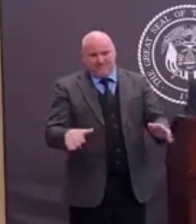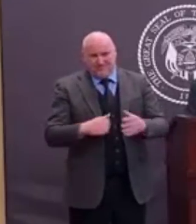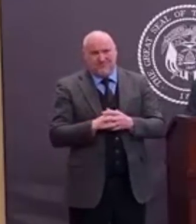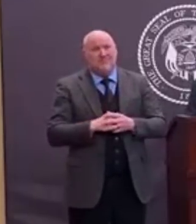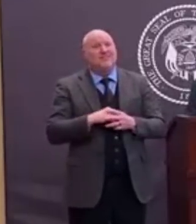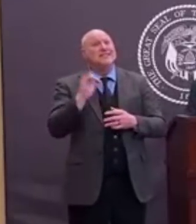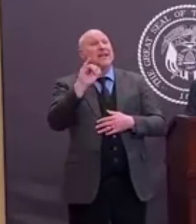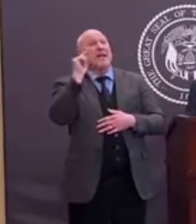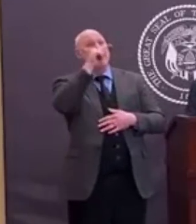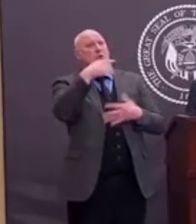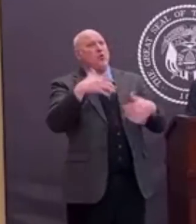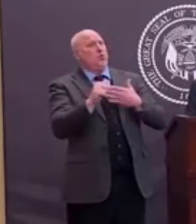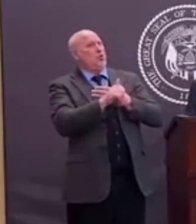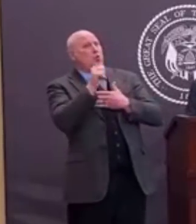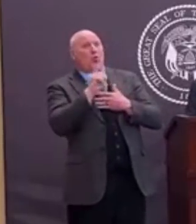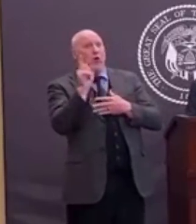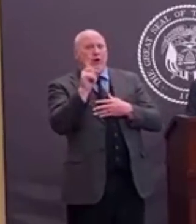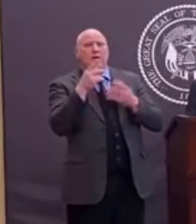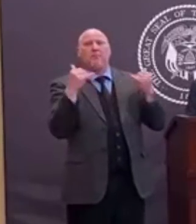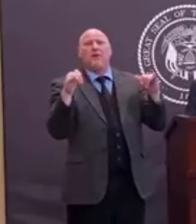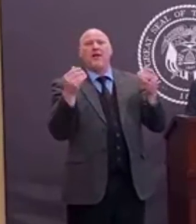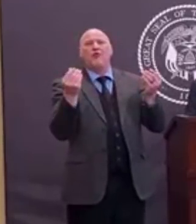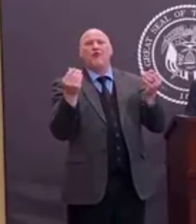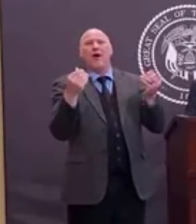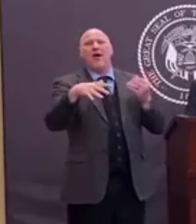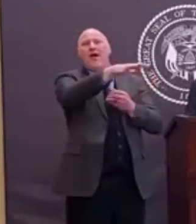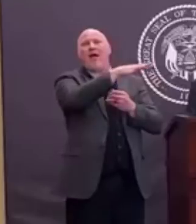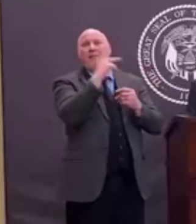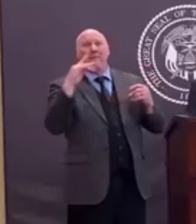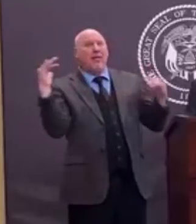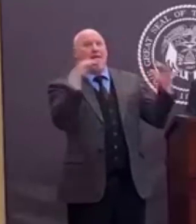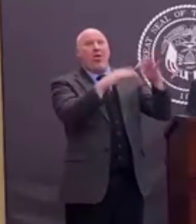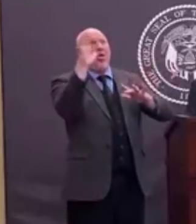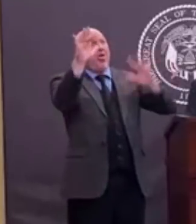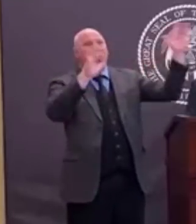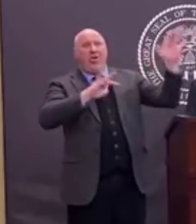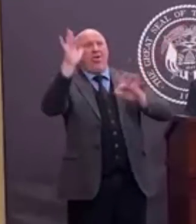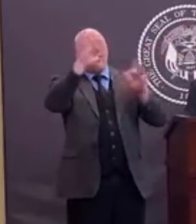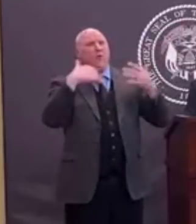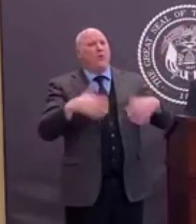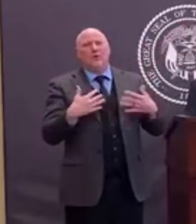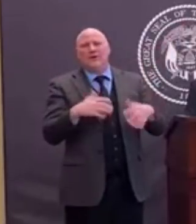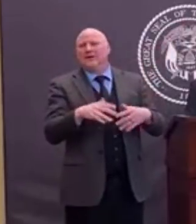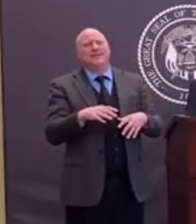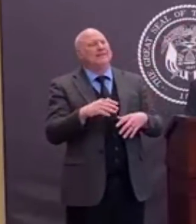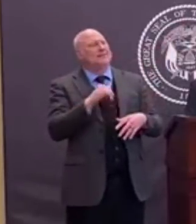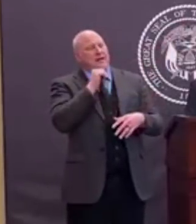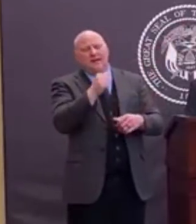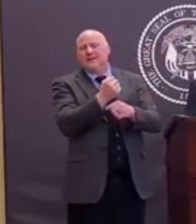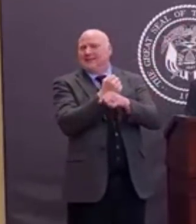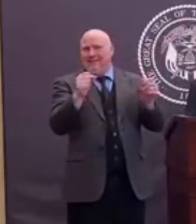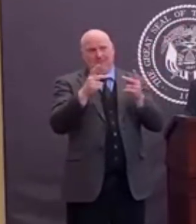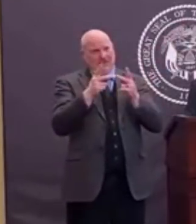enhanced transmission of the coronavirus. And so playground equipment and children playing there is a no-no.